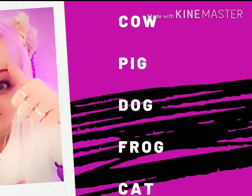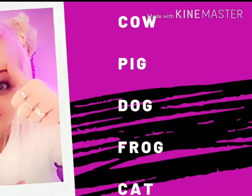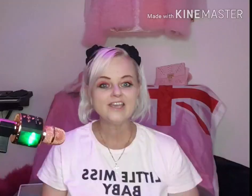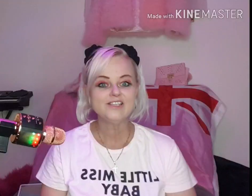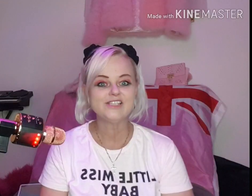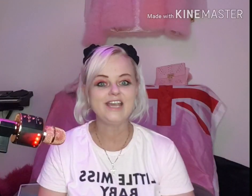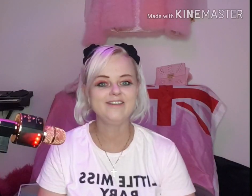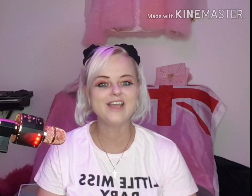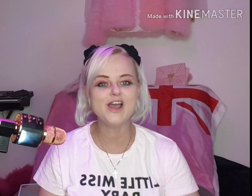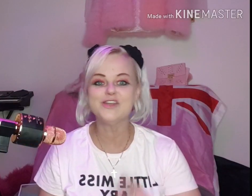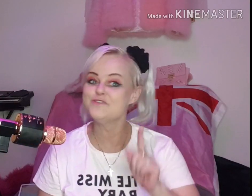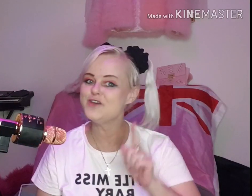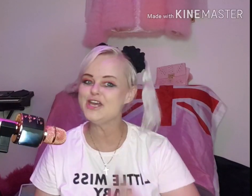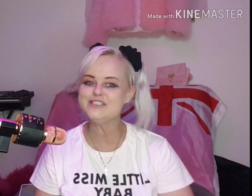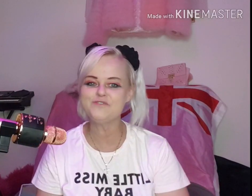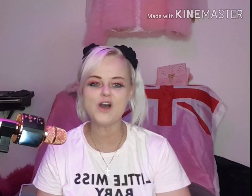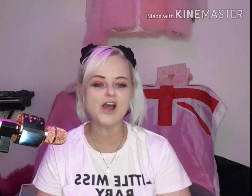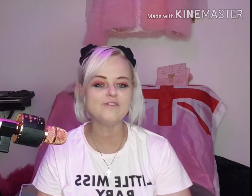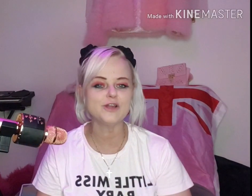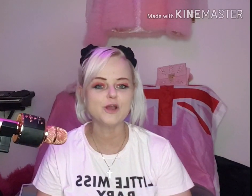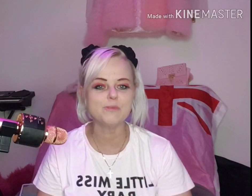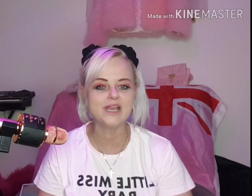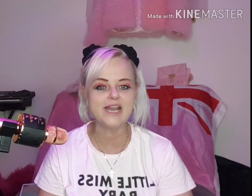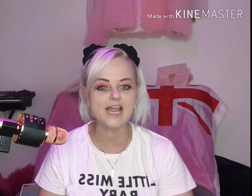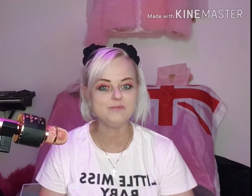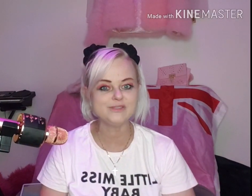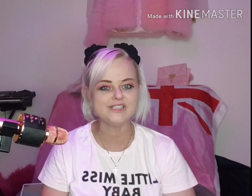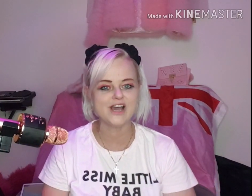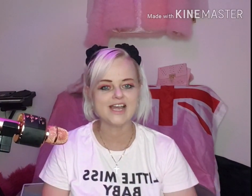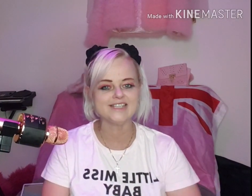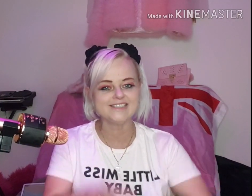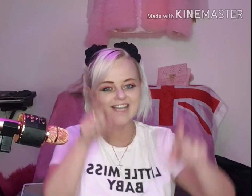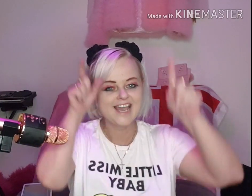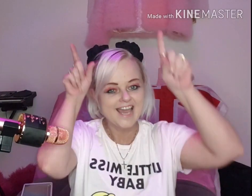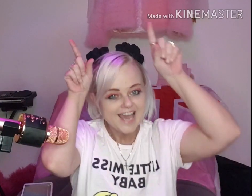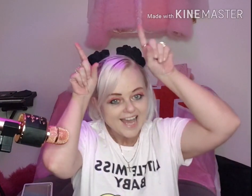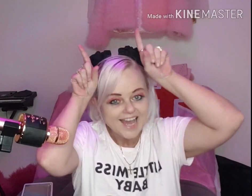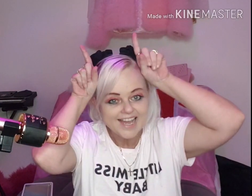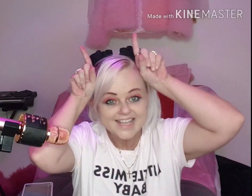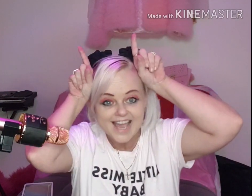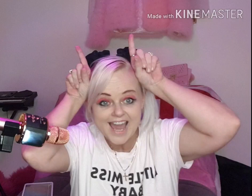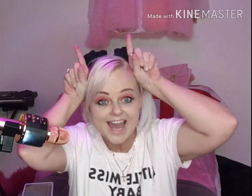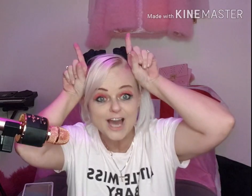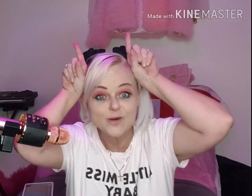So here we go the first five common animal signs. A cow,